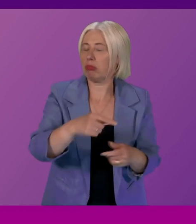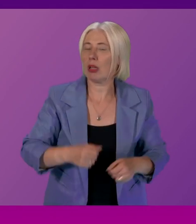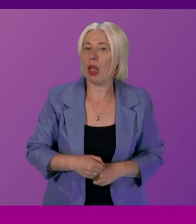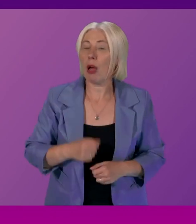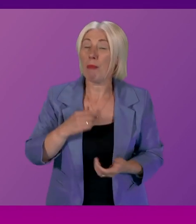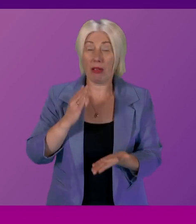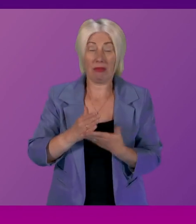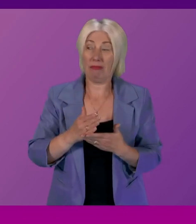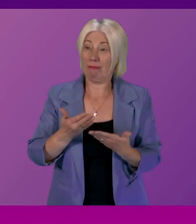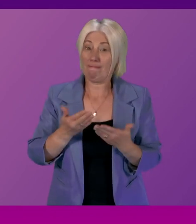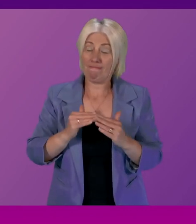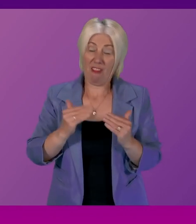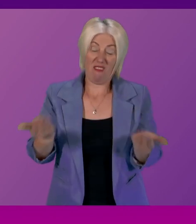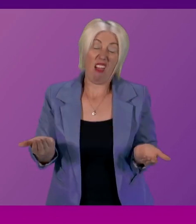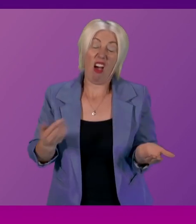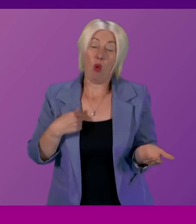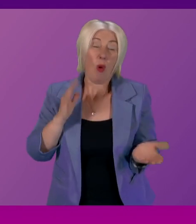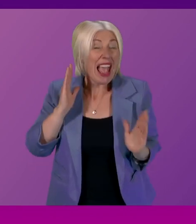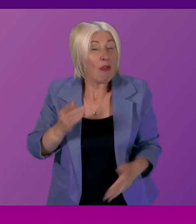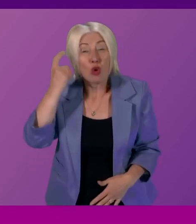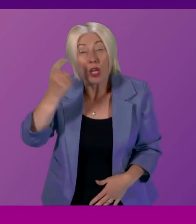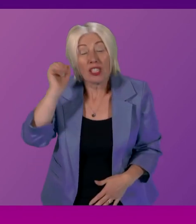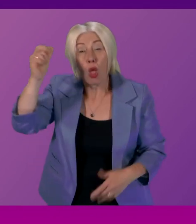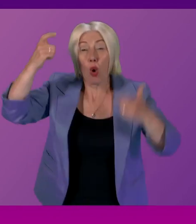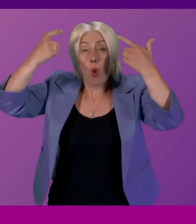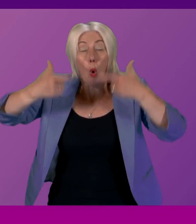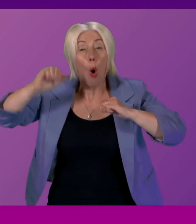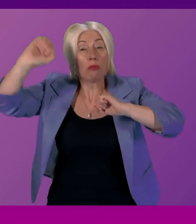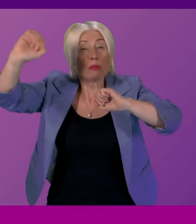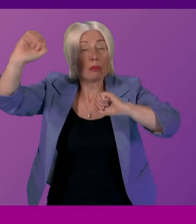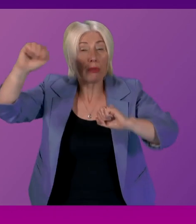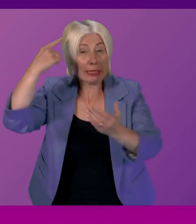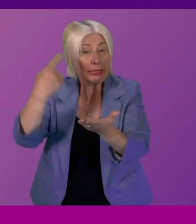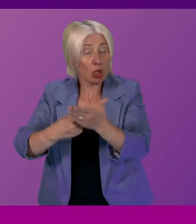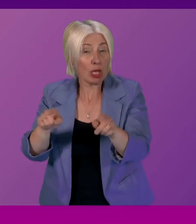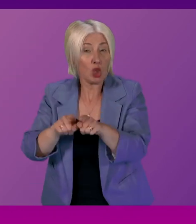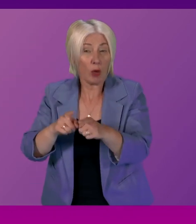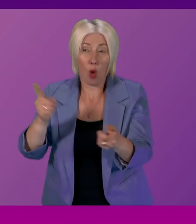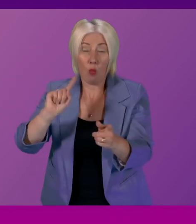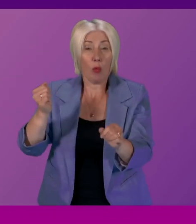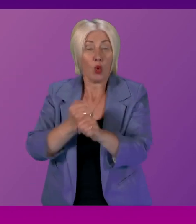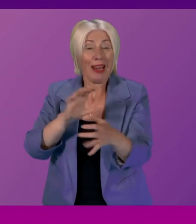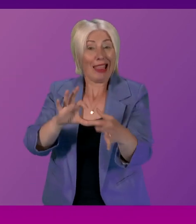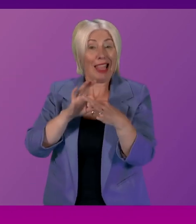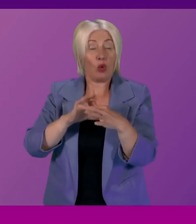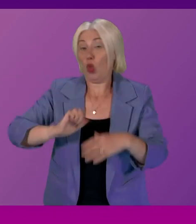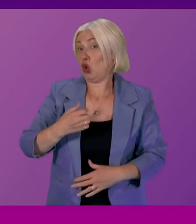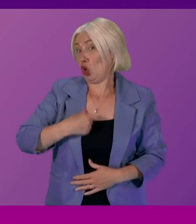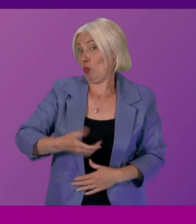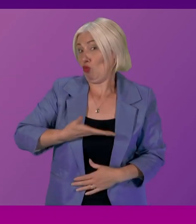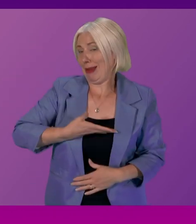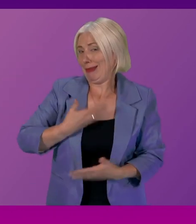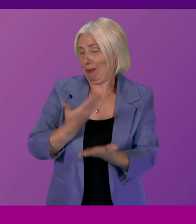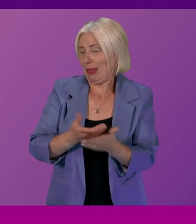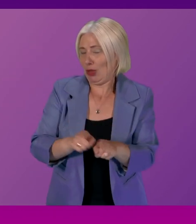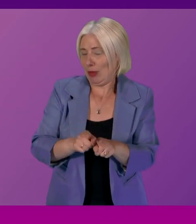we have to consider the court judgment when it comes to what we're doing in relations to the bill as